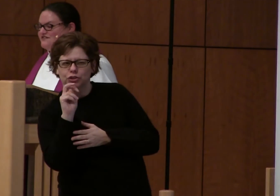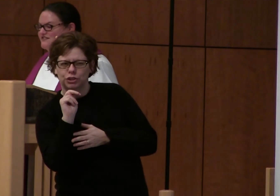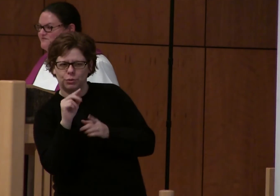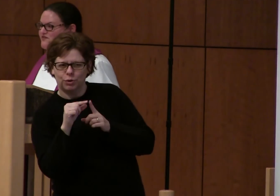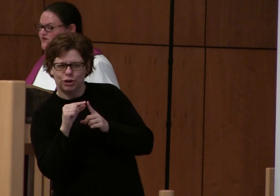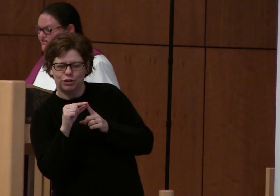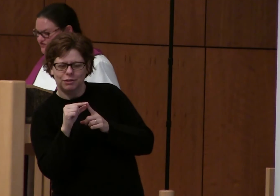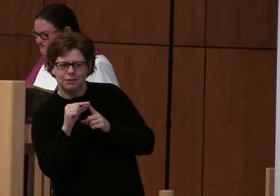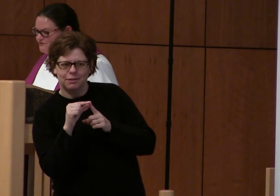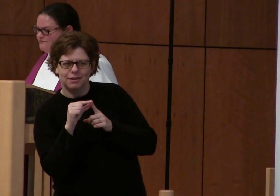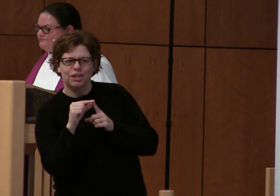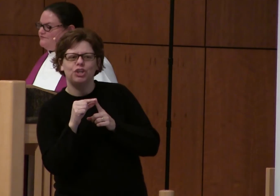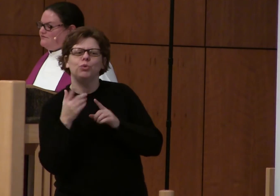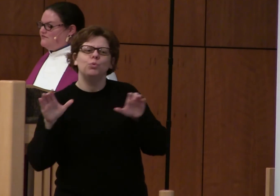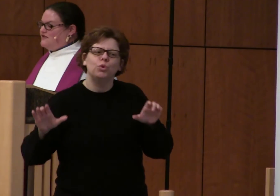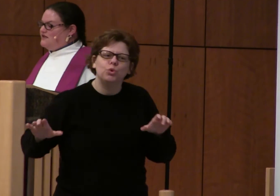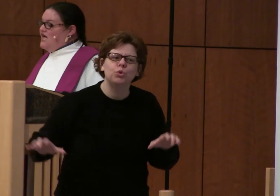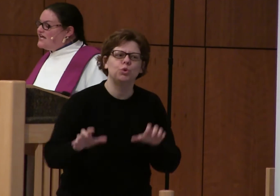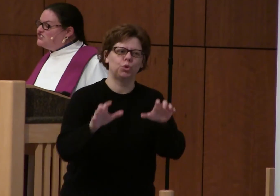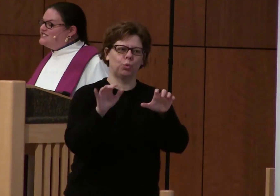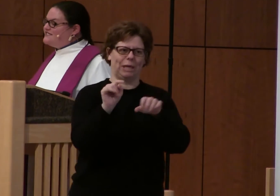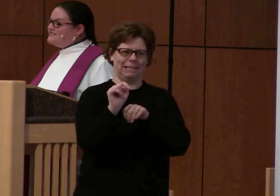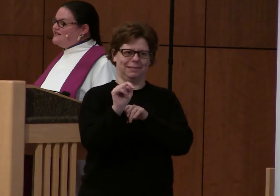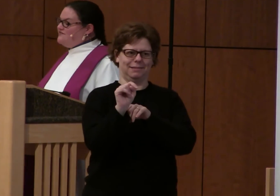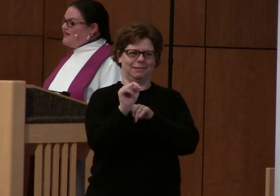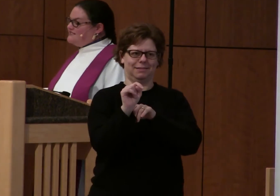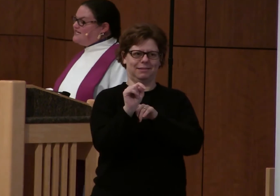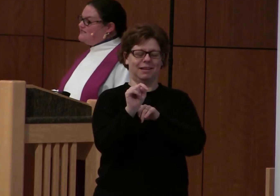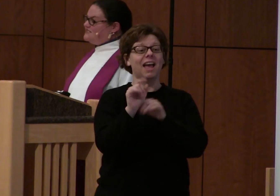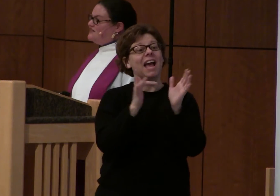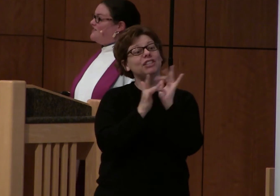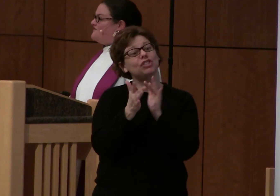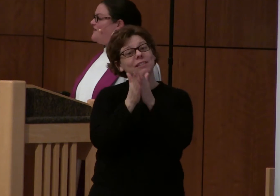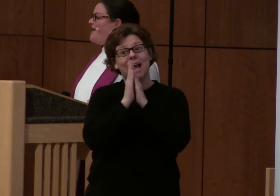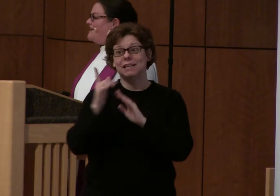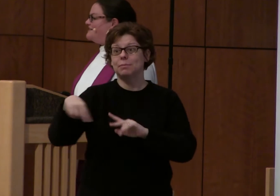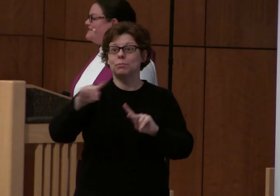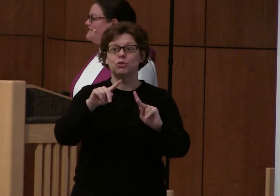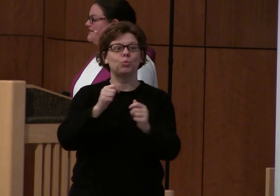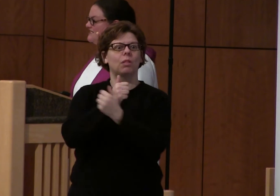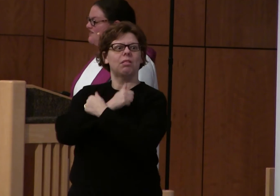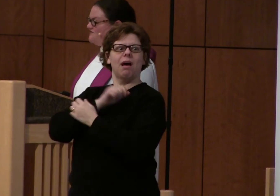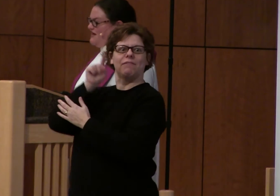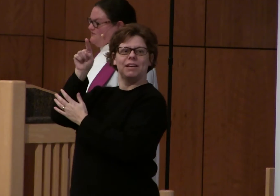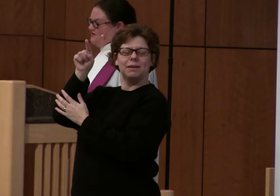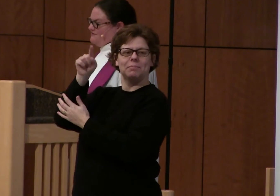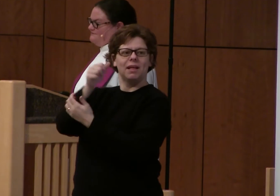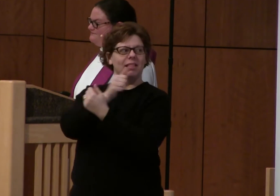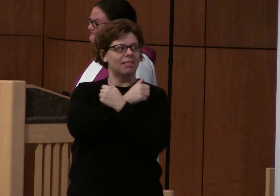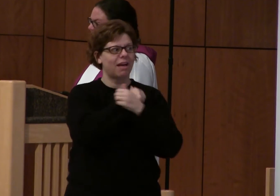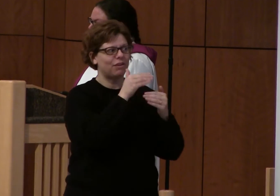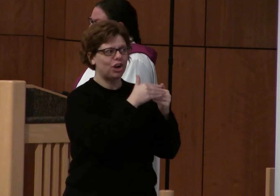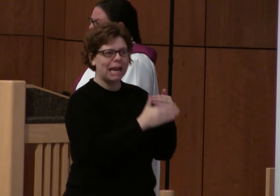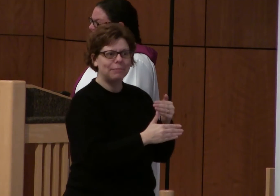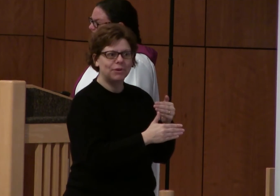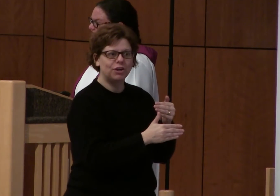Love is something we can do. And Jesus invites us to love God and to love neighbor.